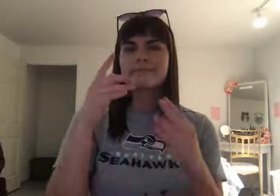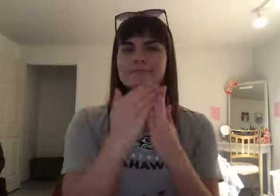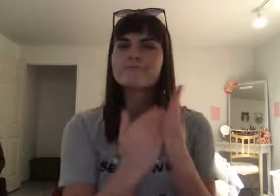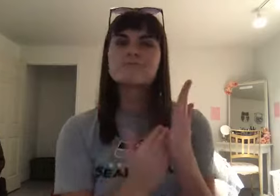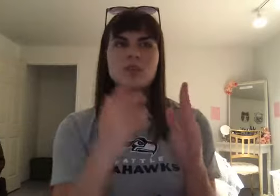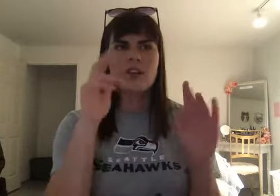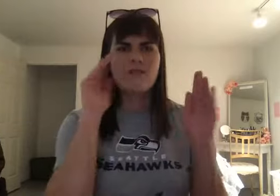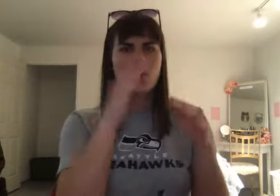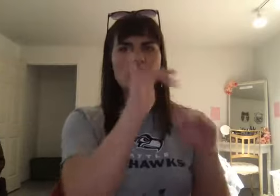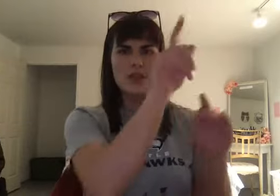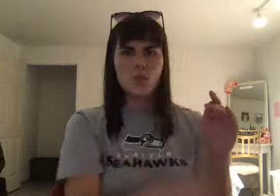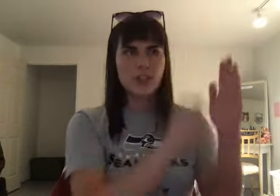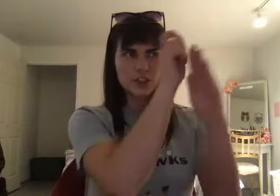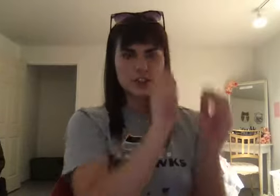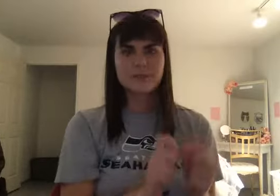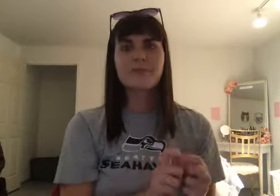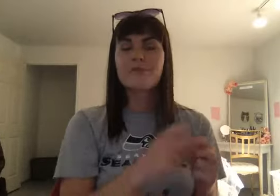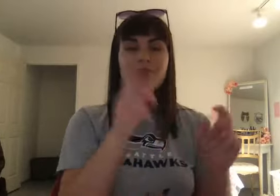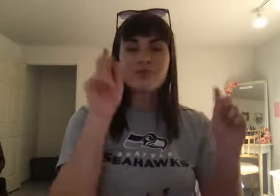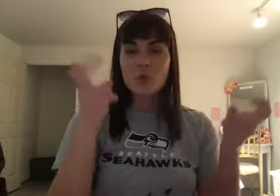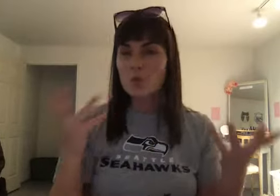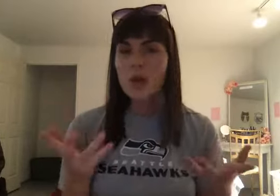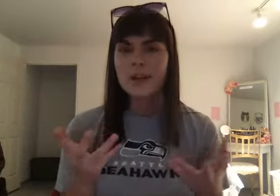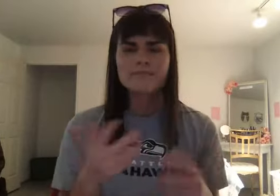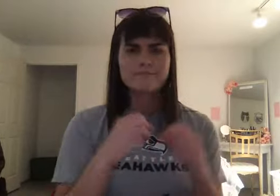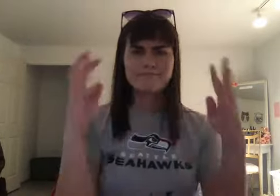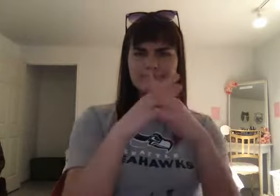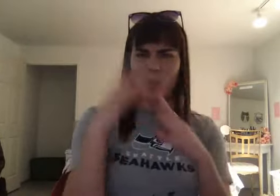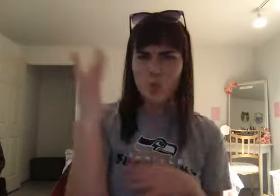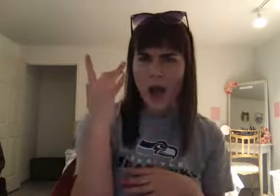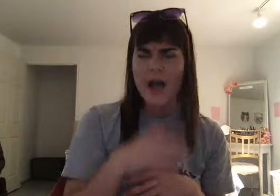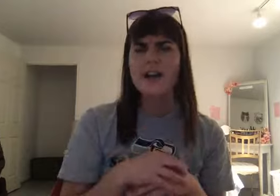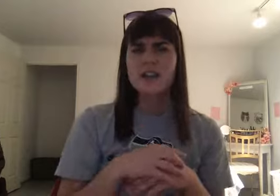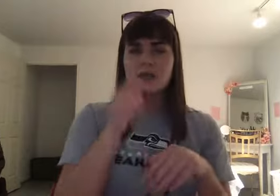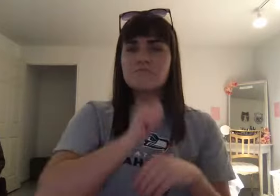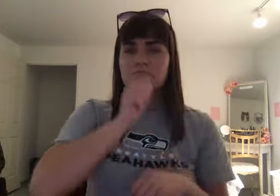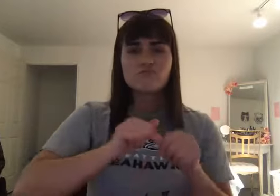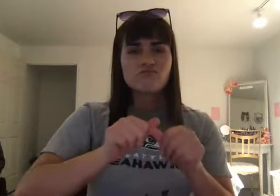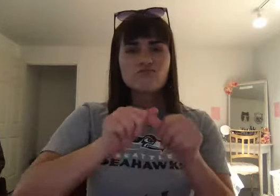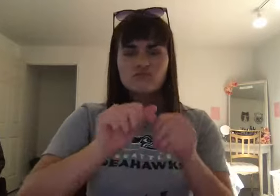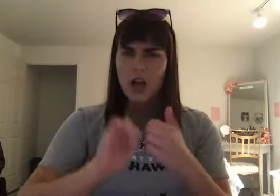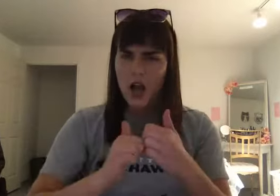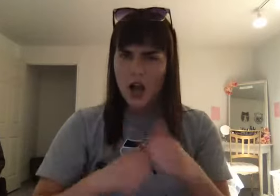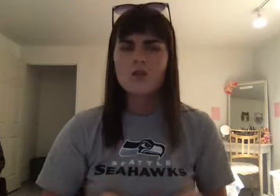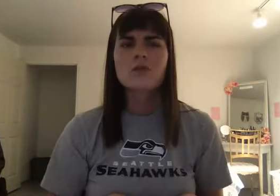for this PowerPoint are, why does civilization arise? How does it endure? And what factors are